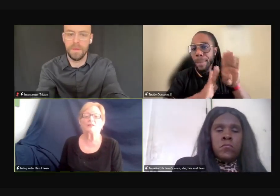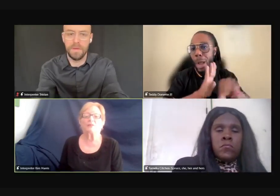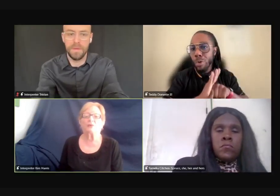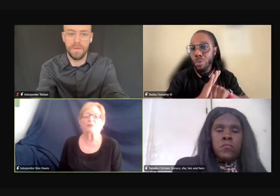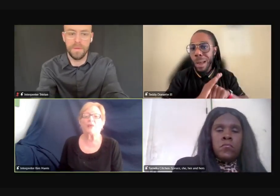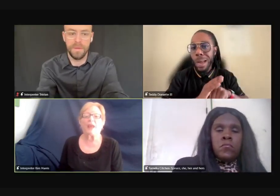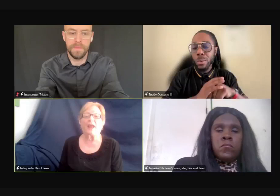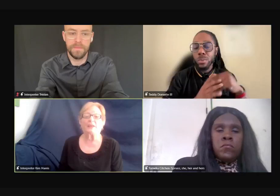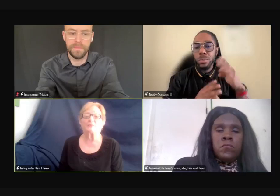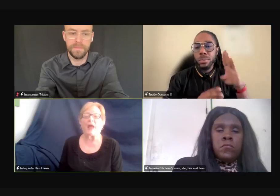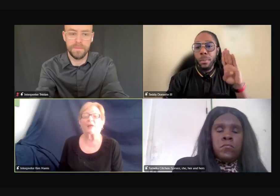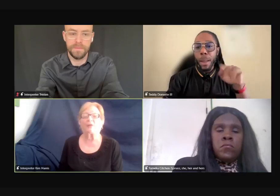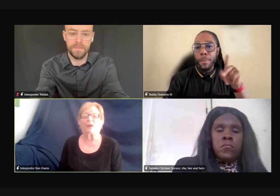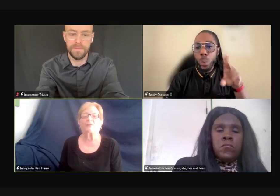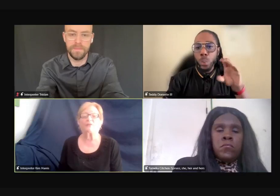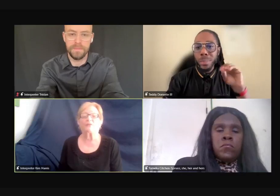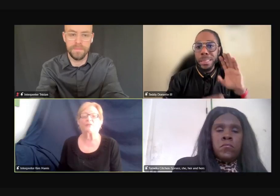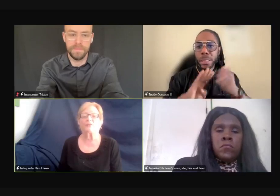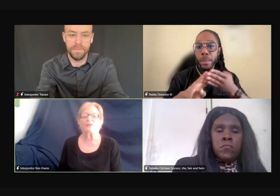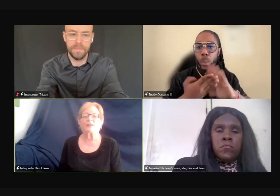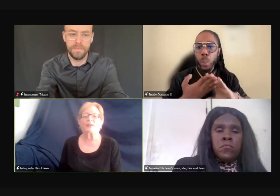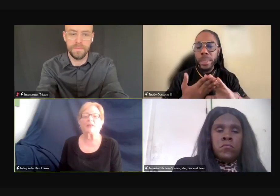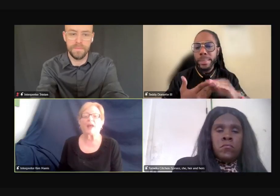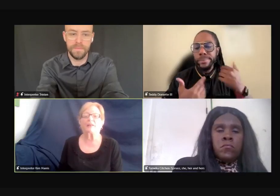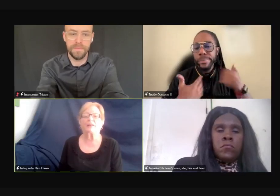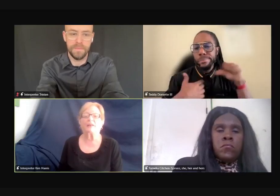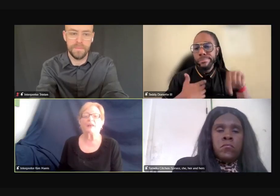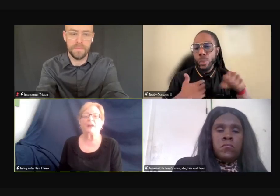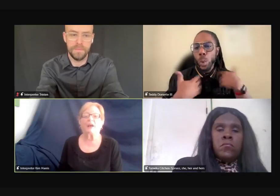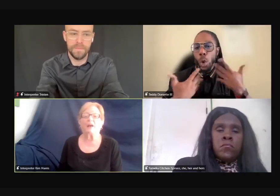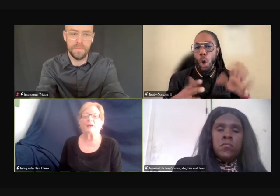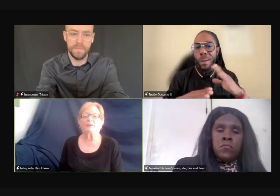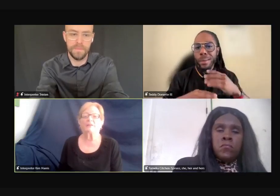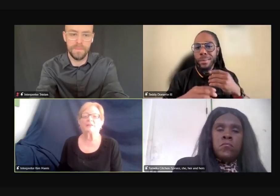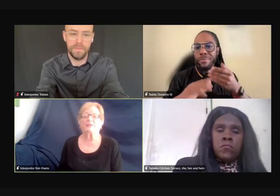Just different families backgrounds. There's different things like that.